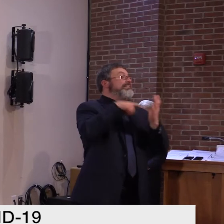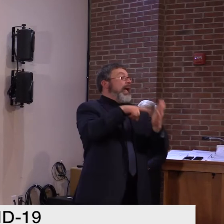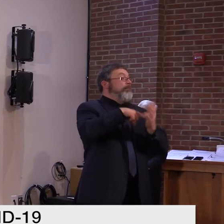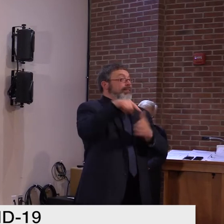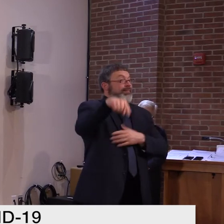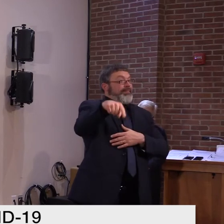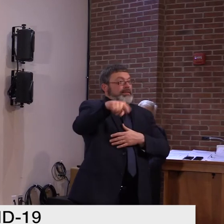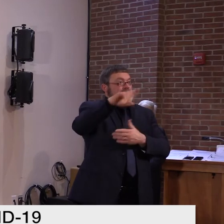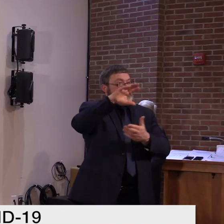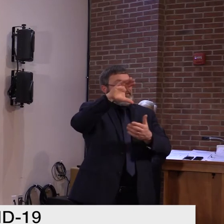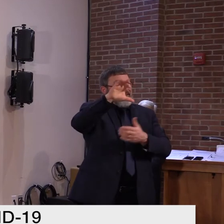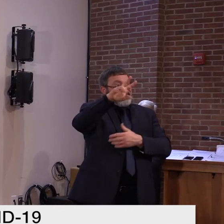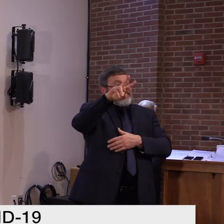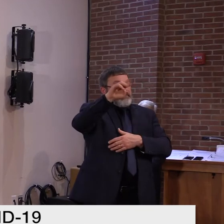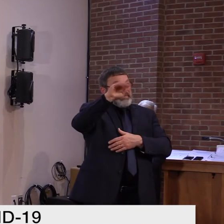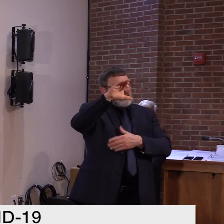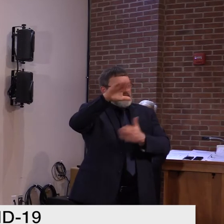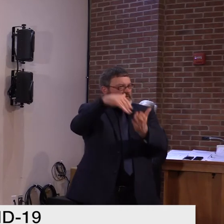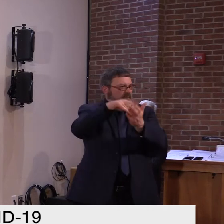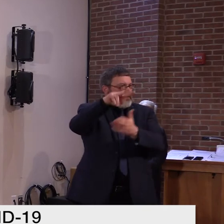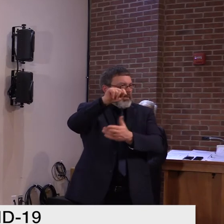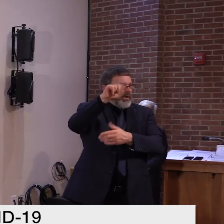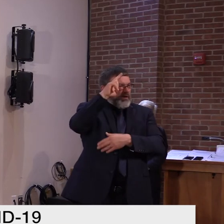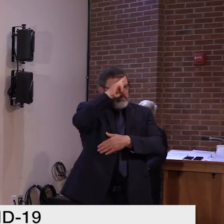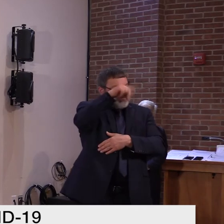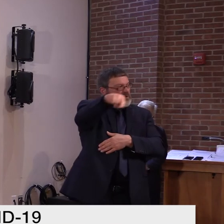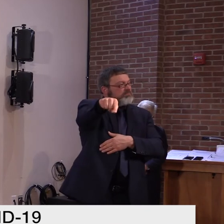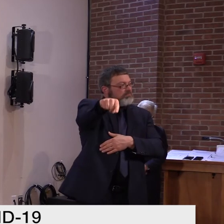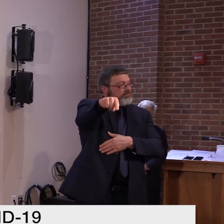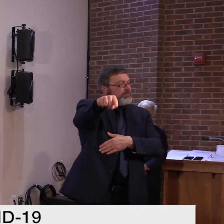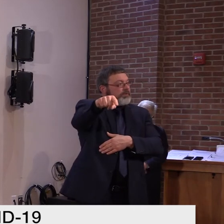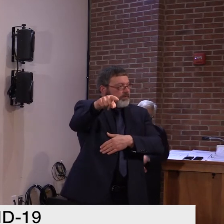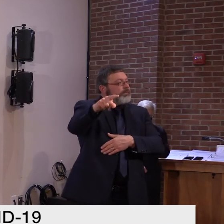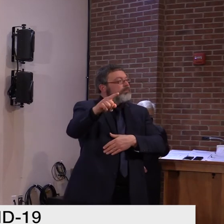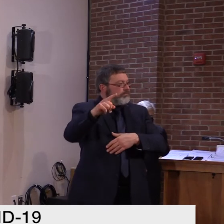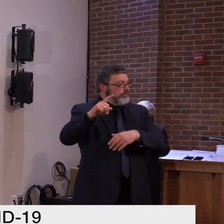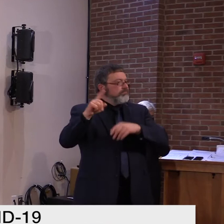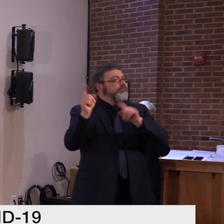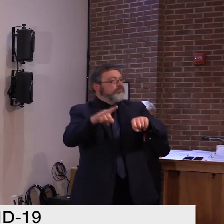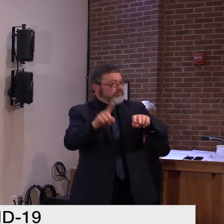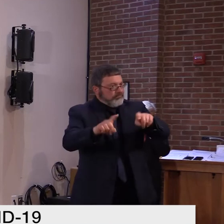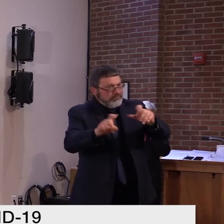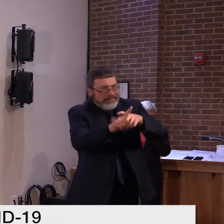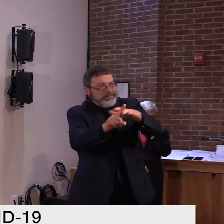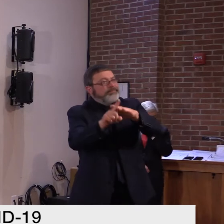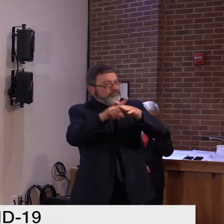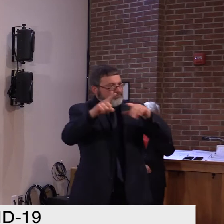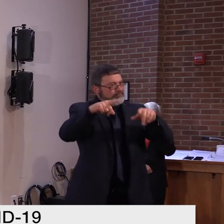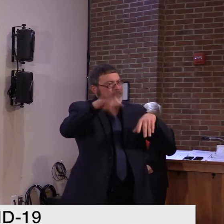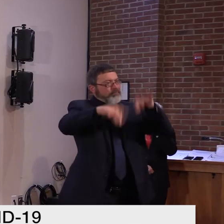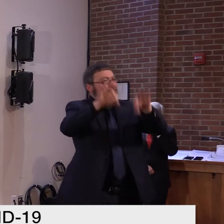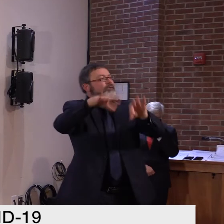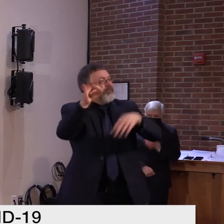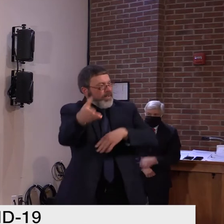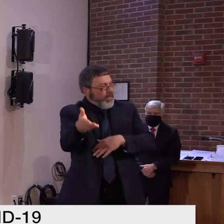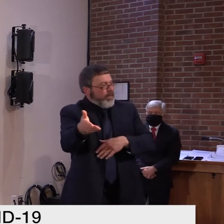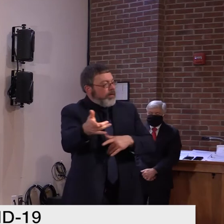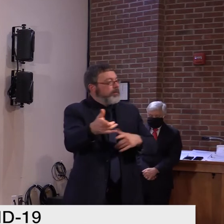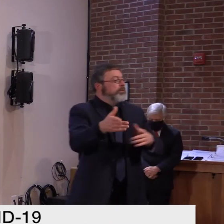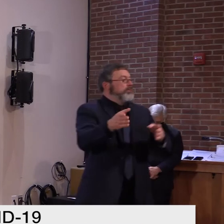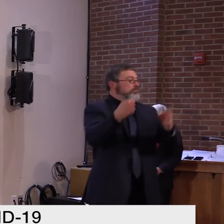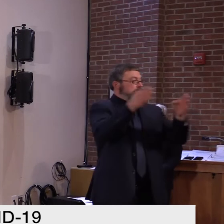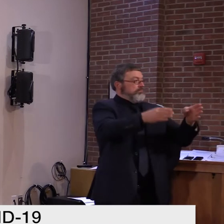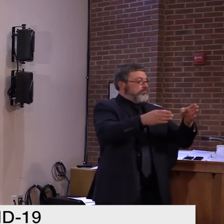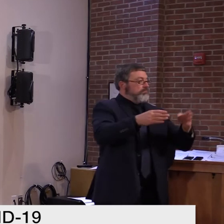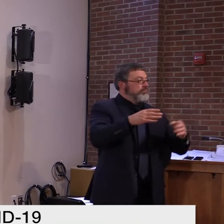presenting when they need to present and they get tested. But we also have a lot of people who are getting tested either for symptoms or for contact